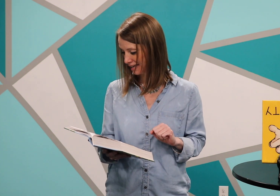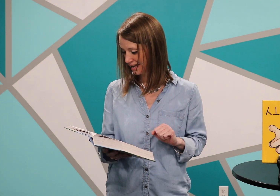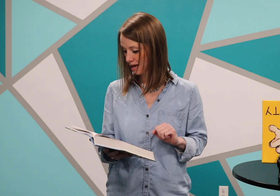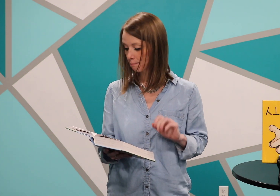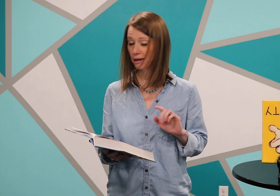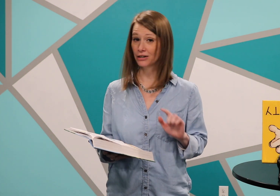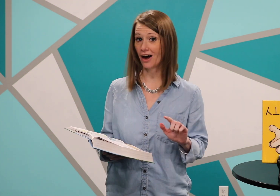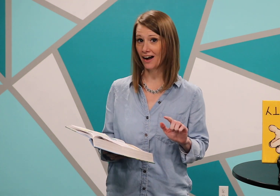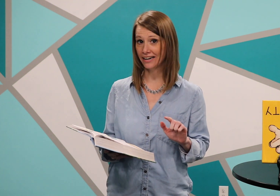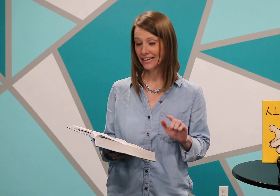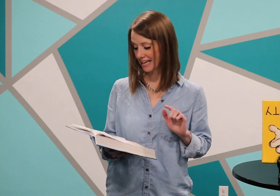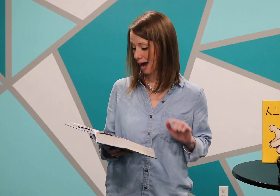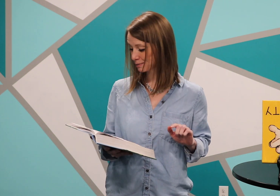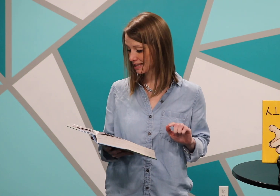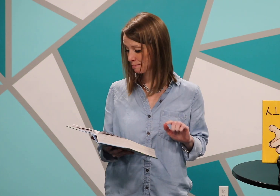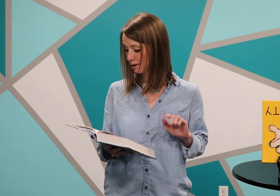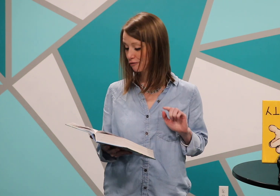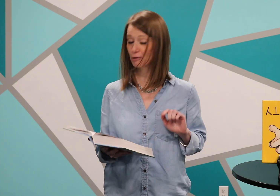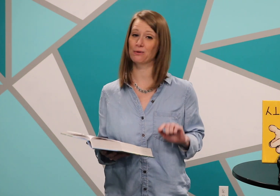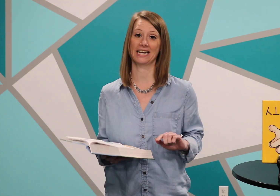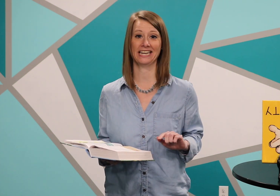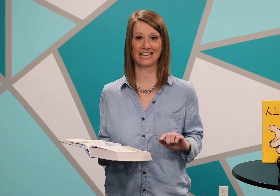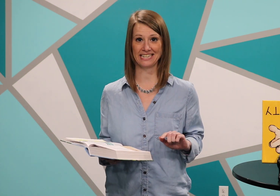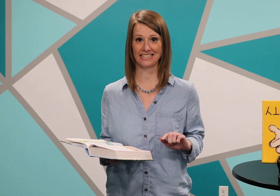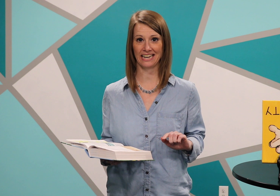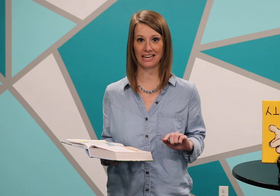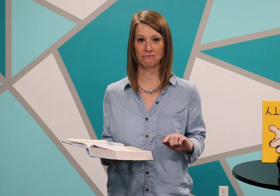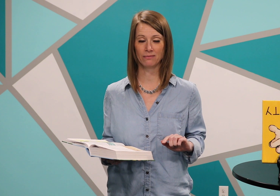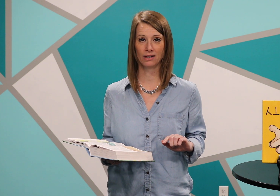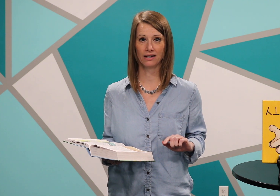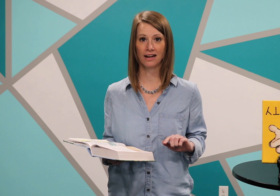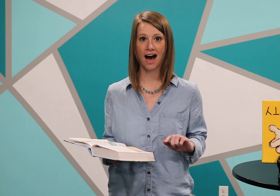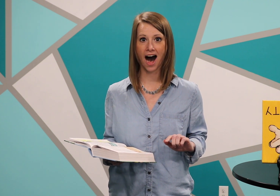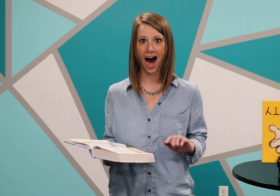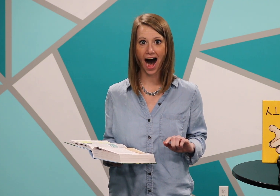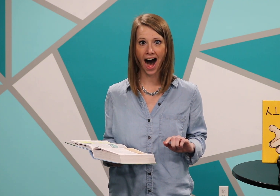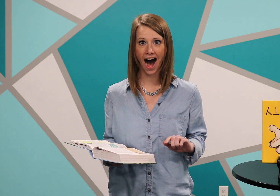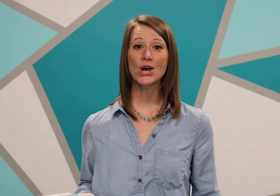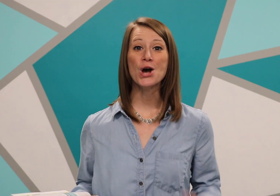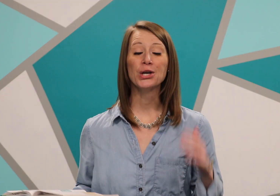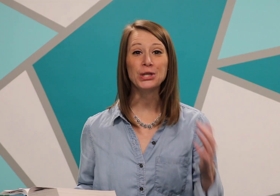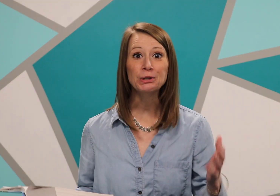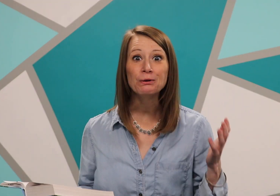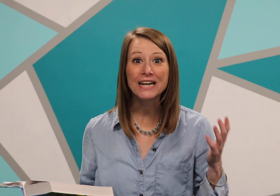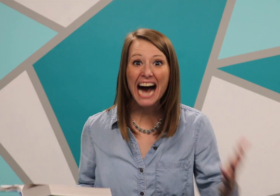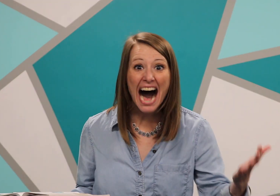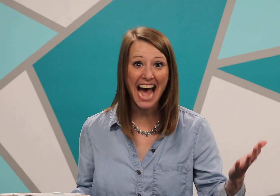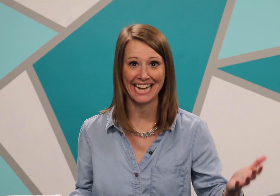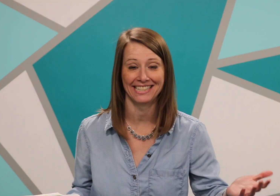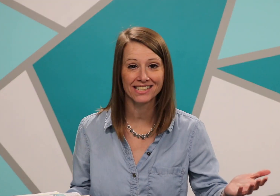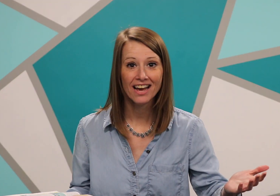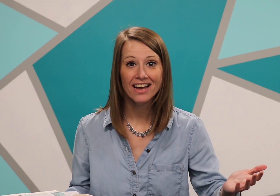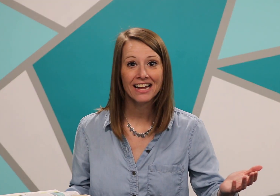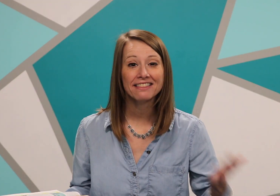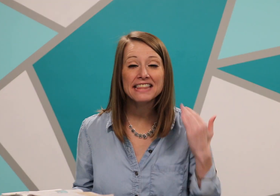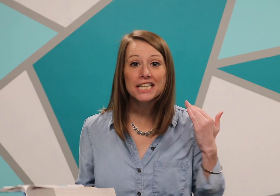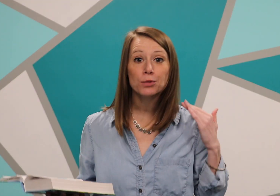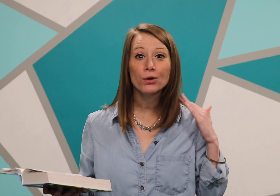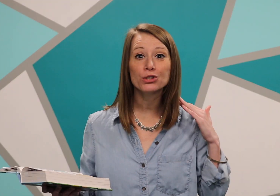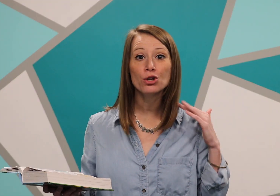but God kept them from recognizing him. You guys, these were two